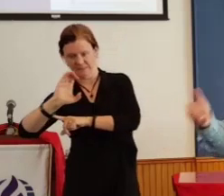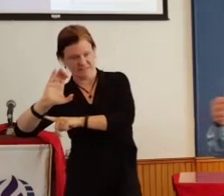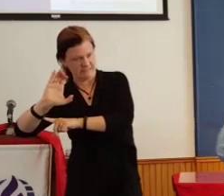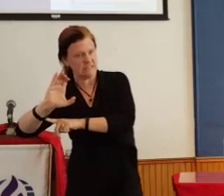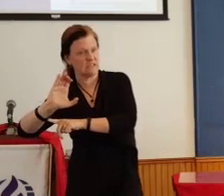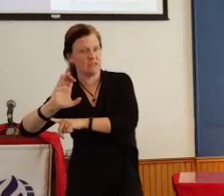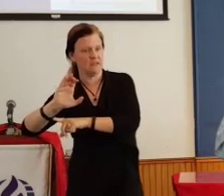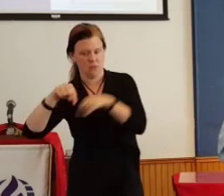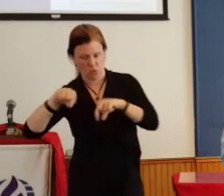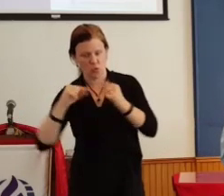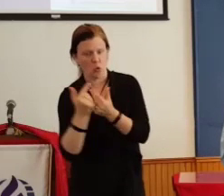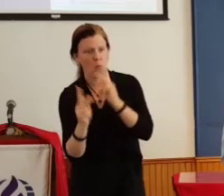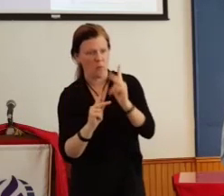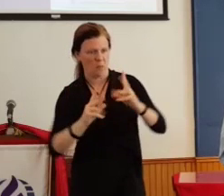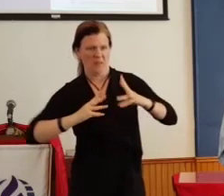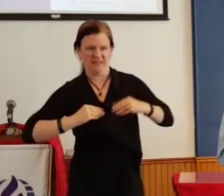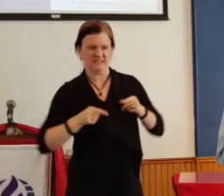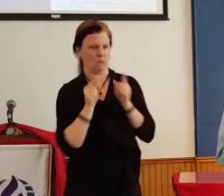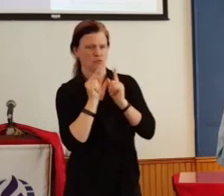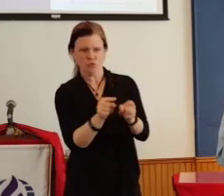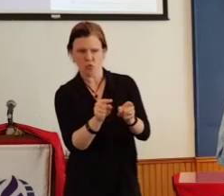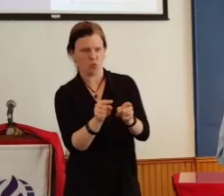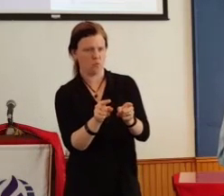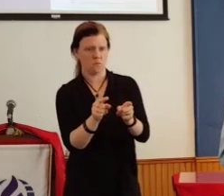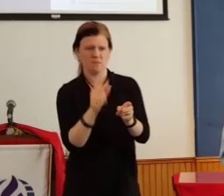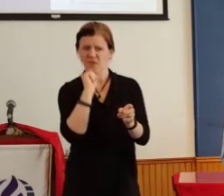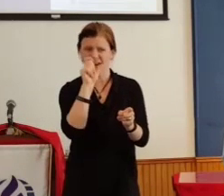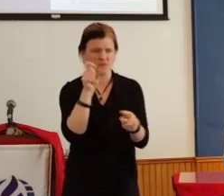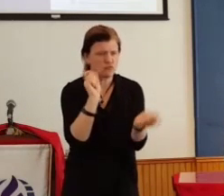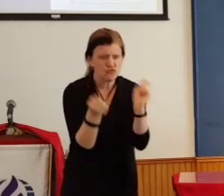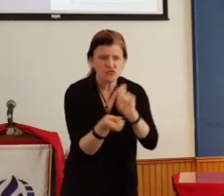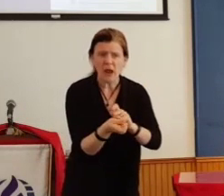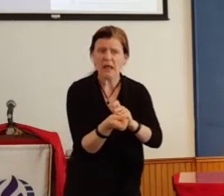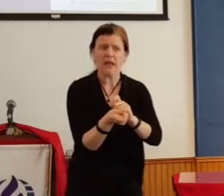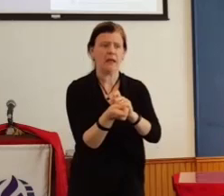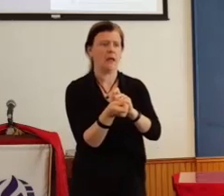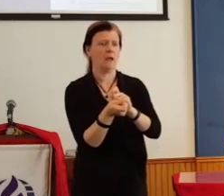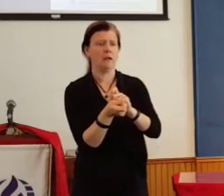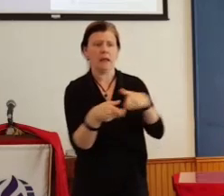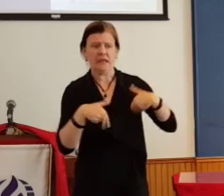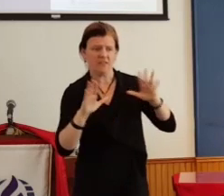that accepts them for who they are and where they are in their life's journey.